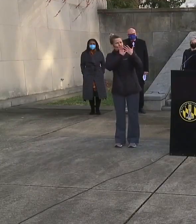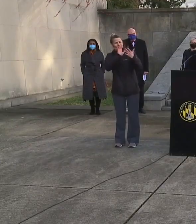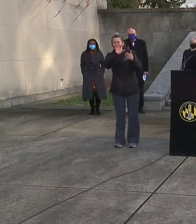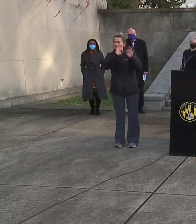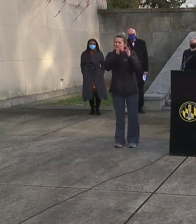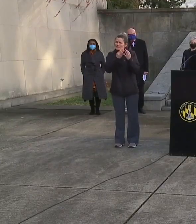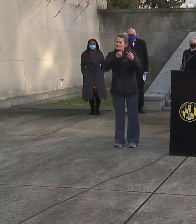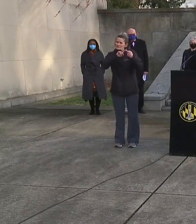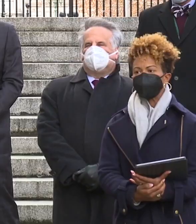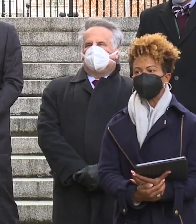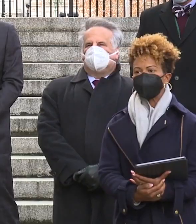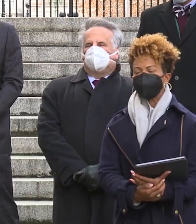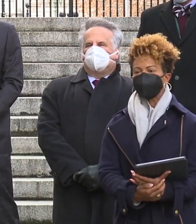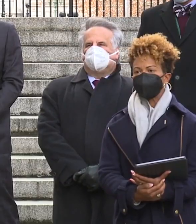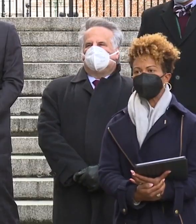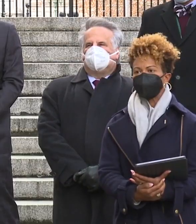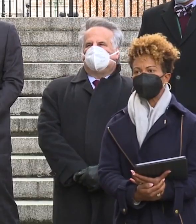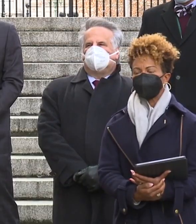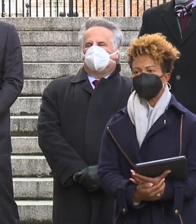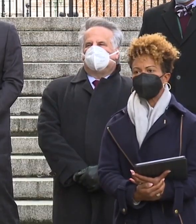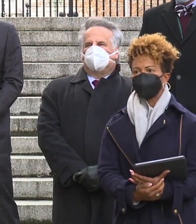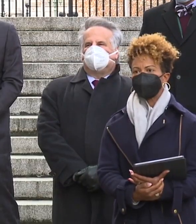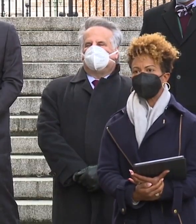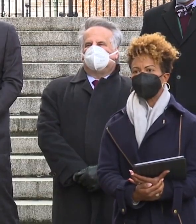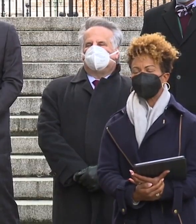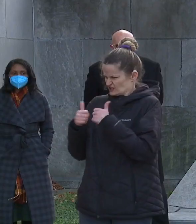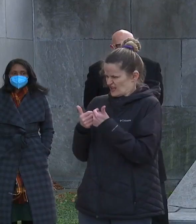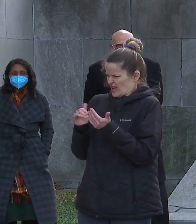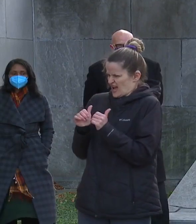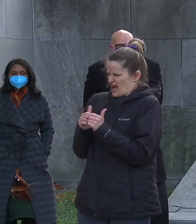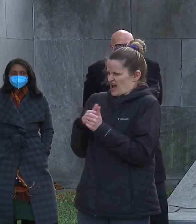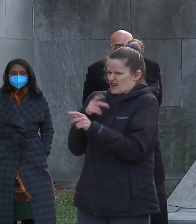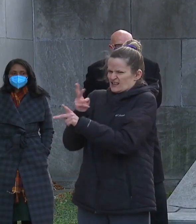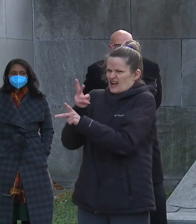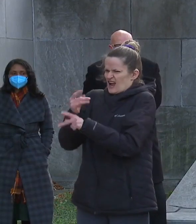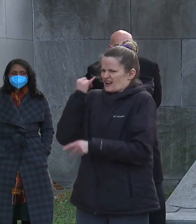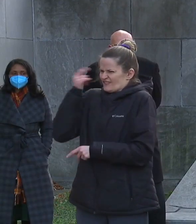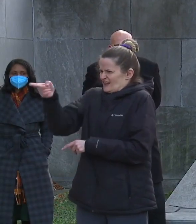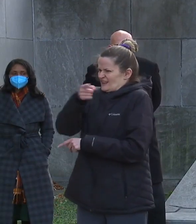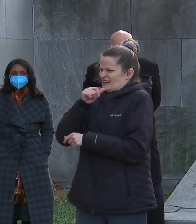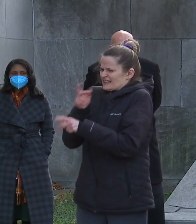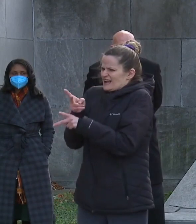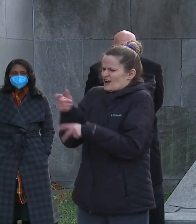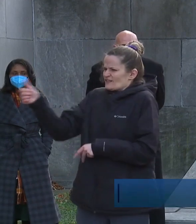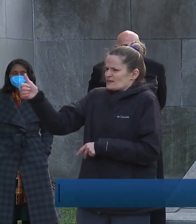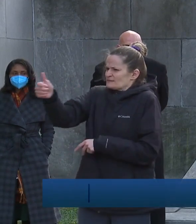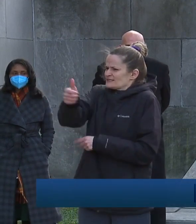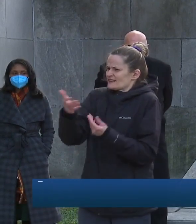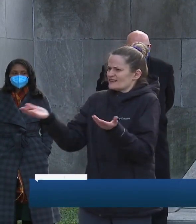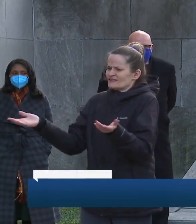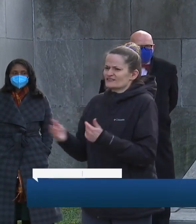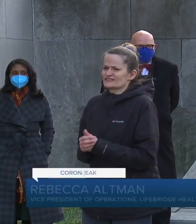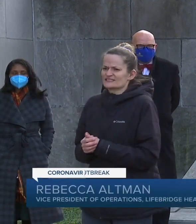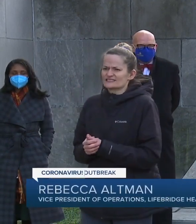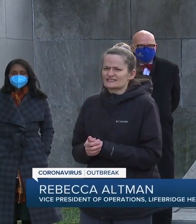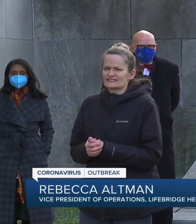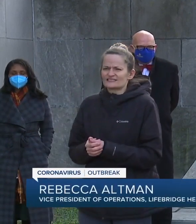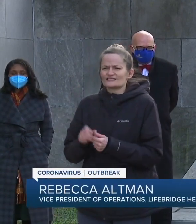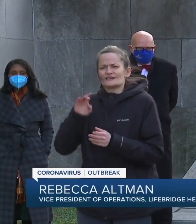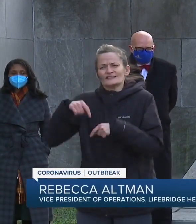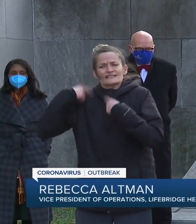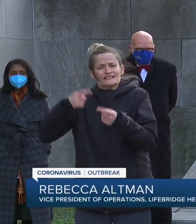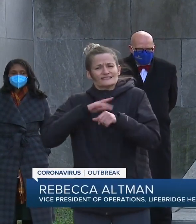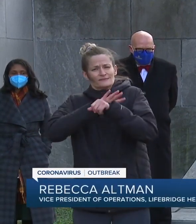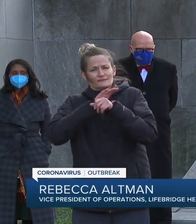So today, city officials and hospital leaders are asking for help. Since the beginning of the pandemic, our health care providers have been seen as